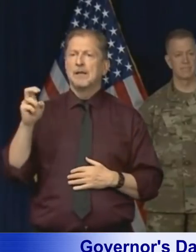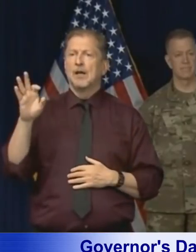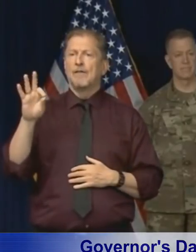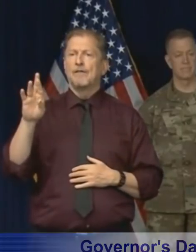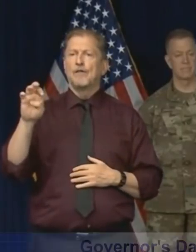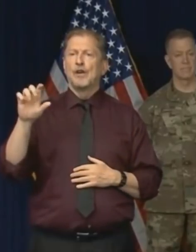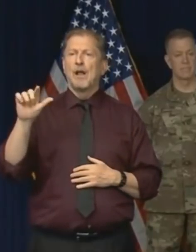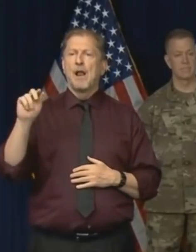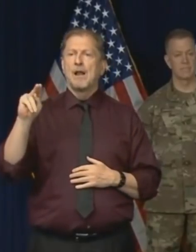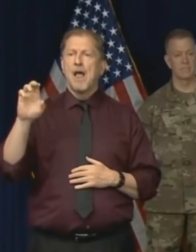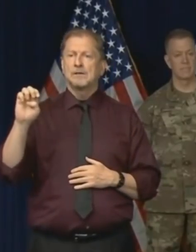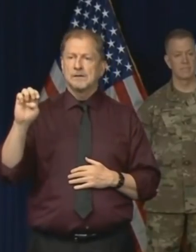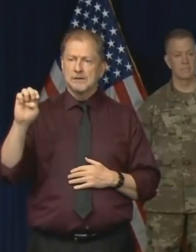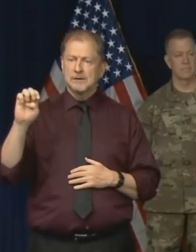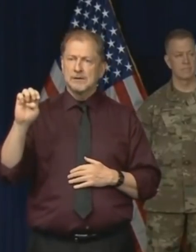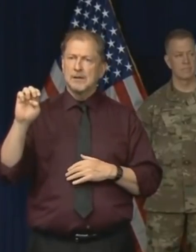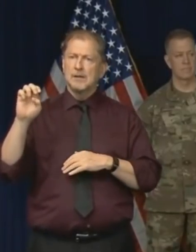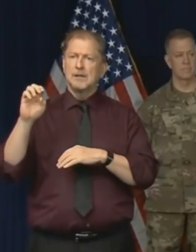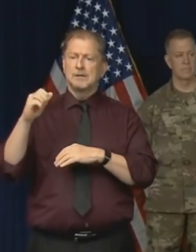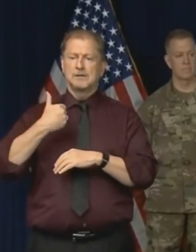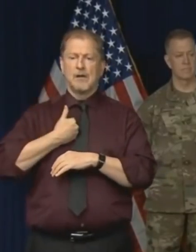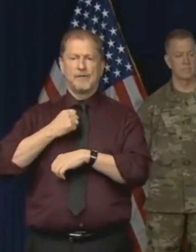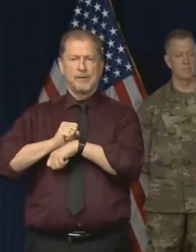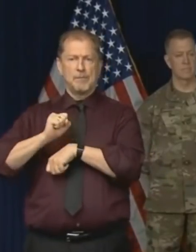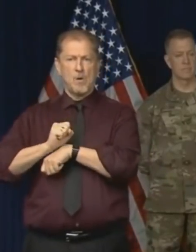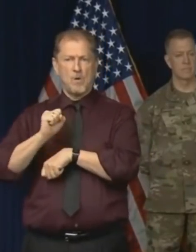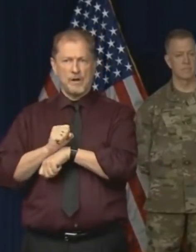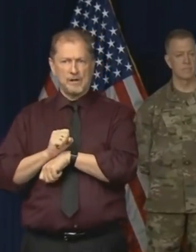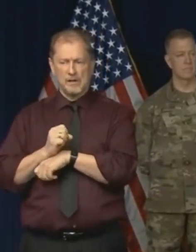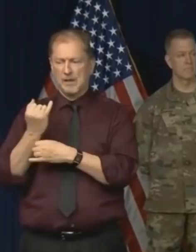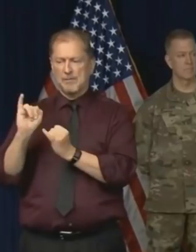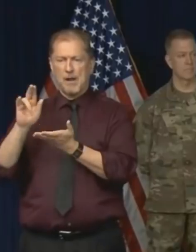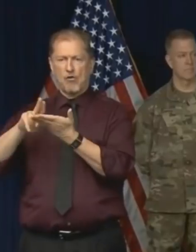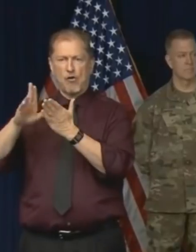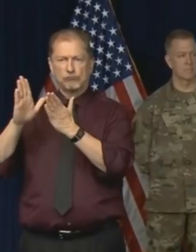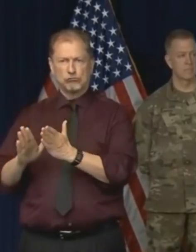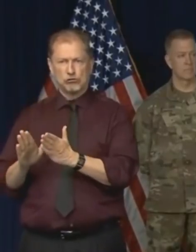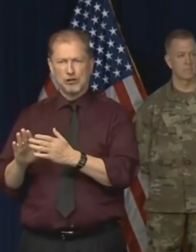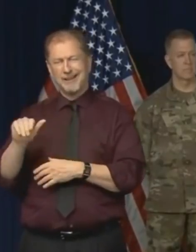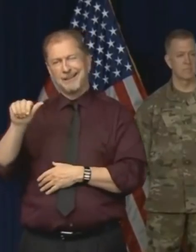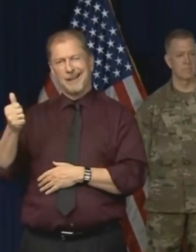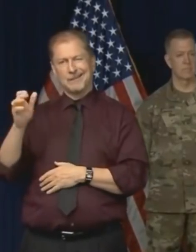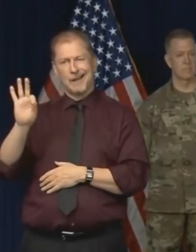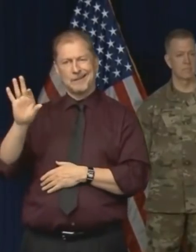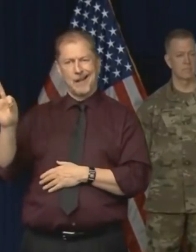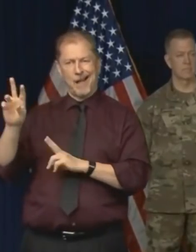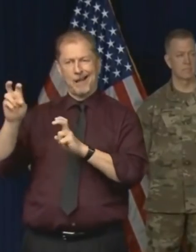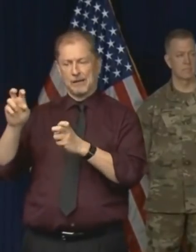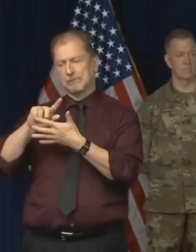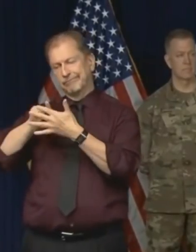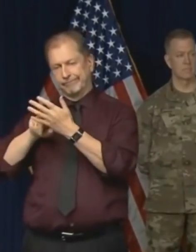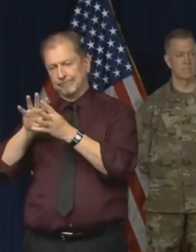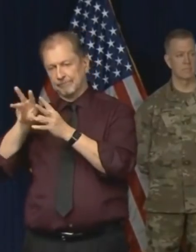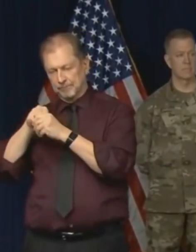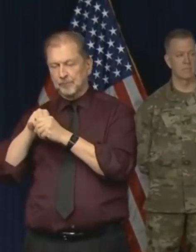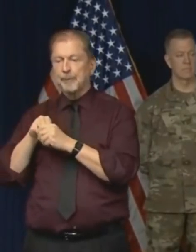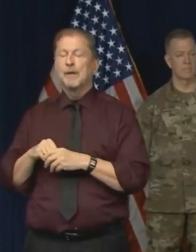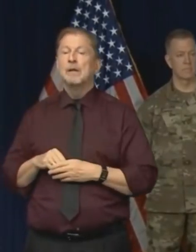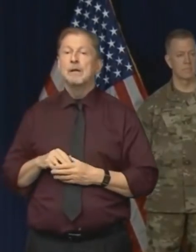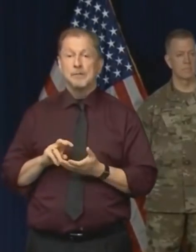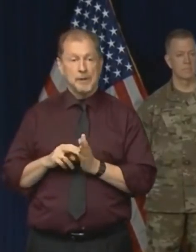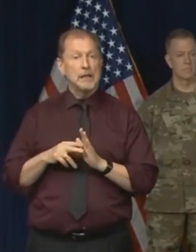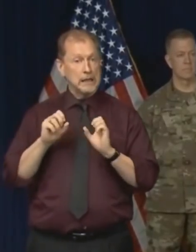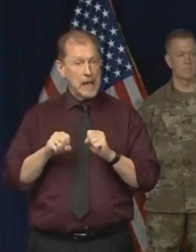unemployment if you're a freelancer? If you're an independent contractor, 1099, if you qualify as that, which is often what a